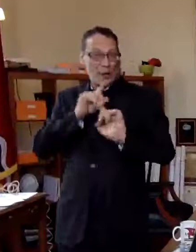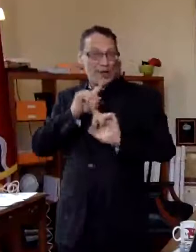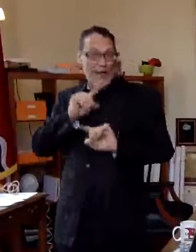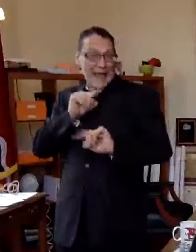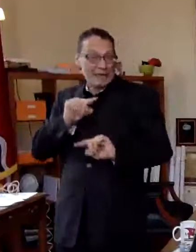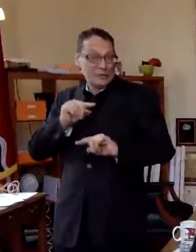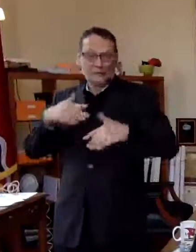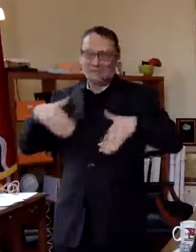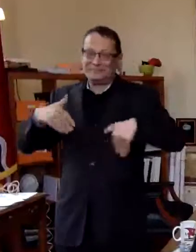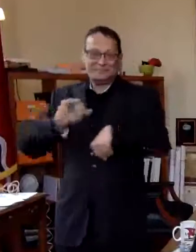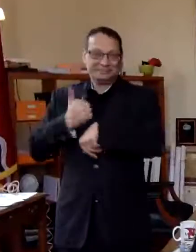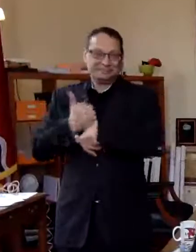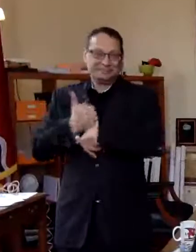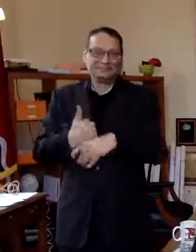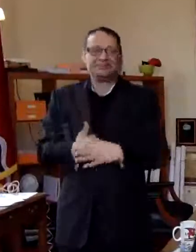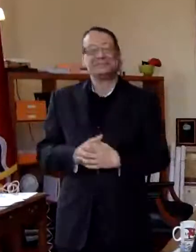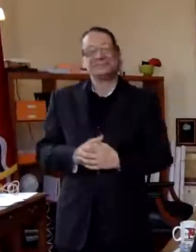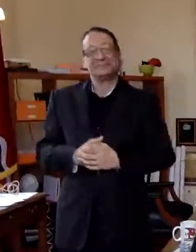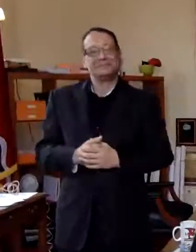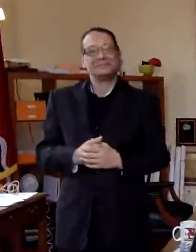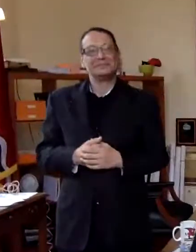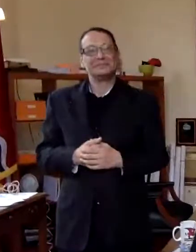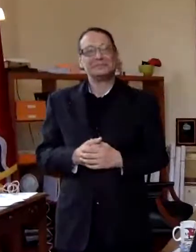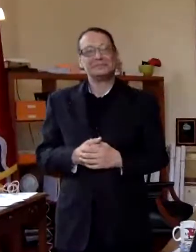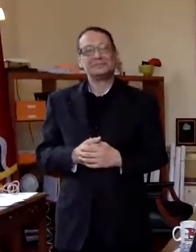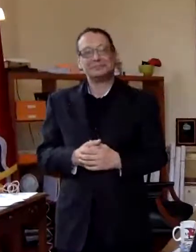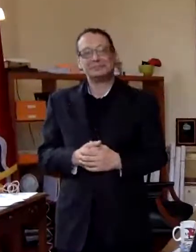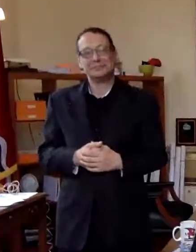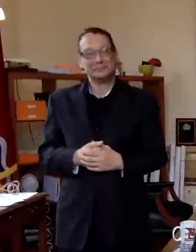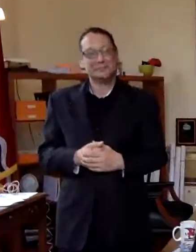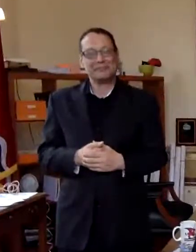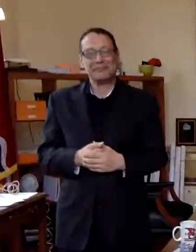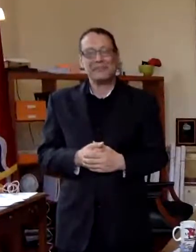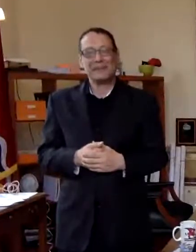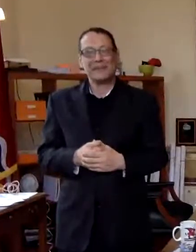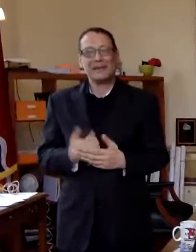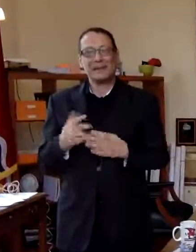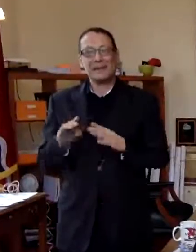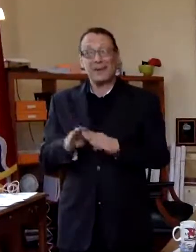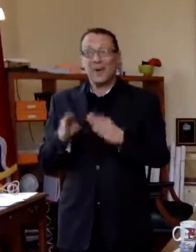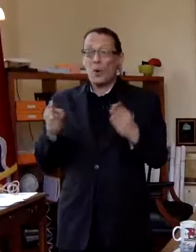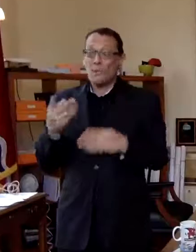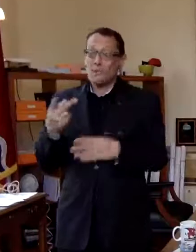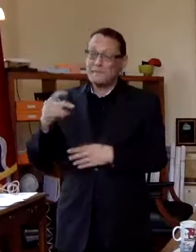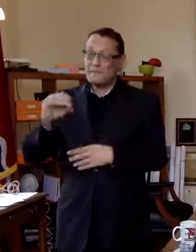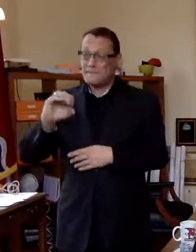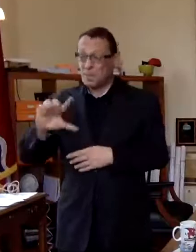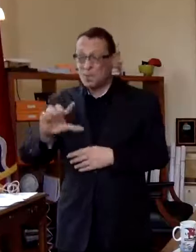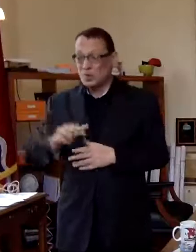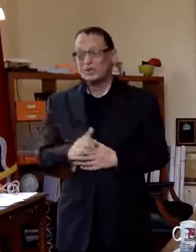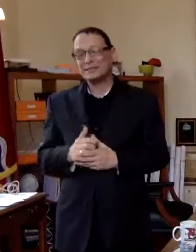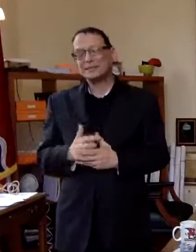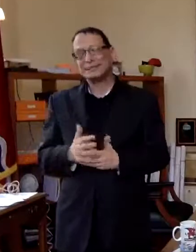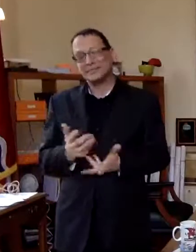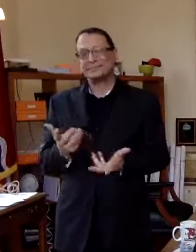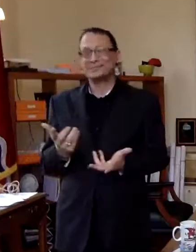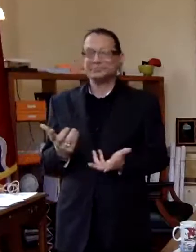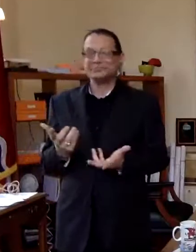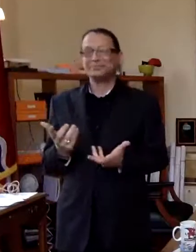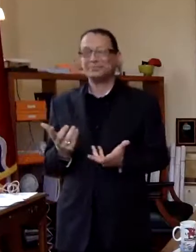um there's you know do we open pools we've got about another